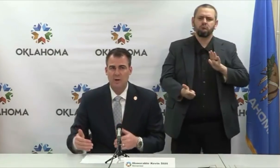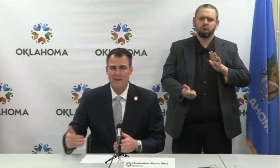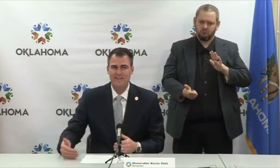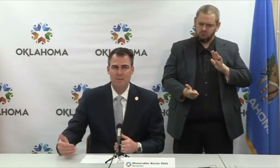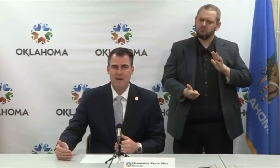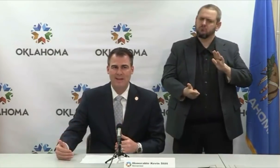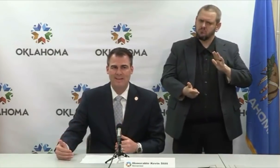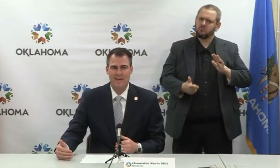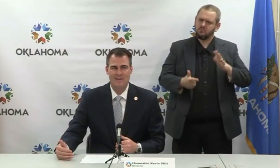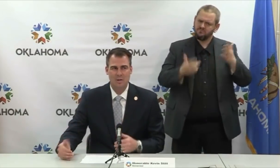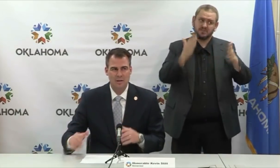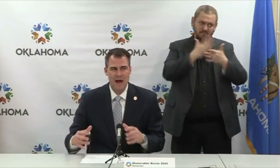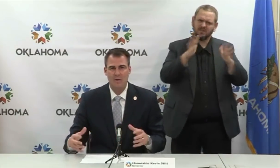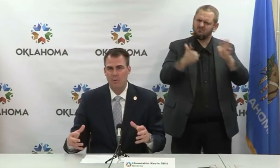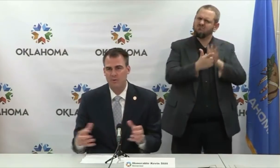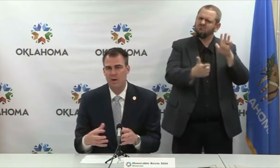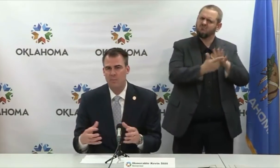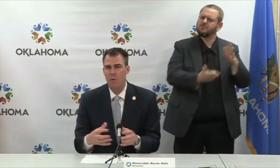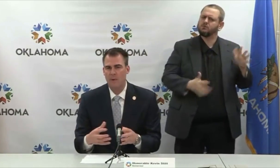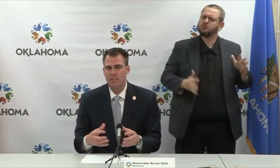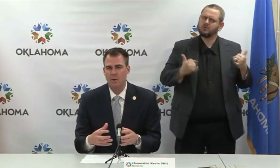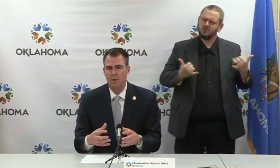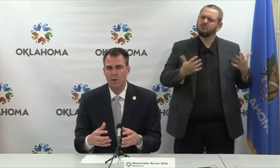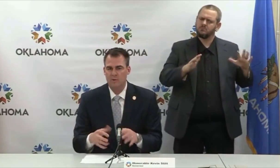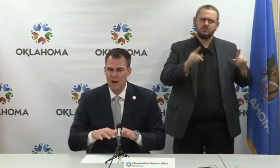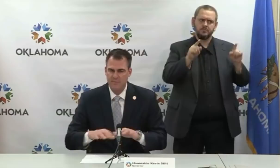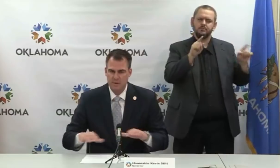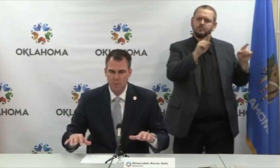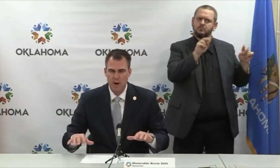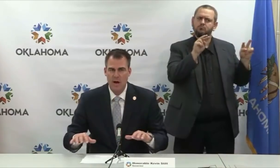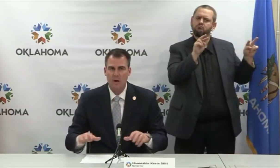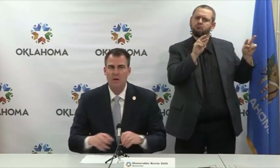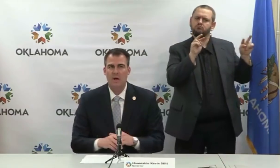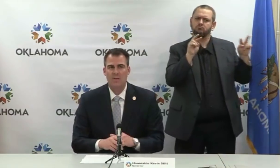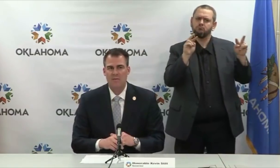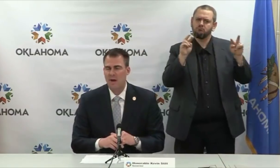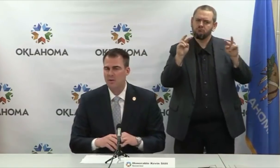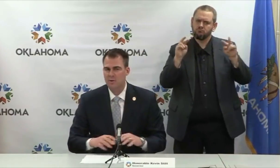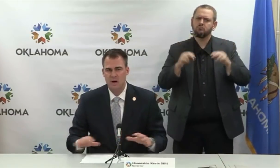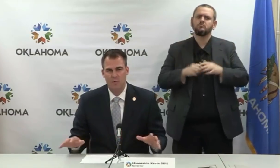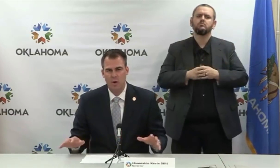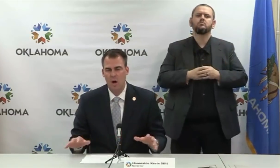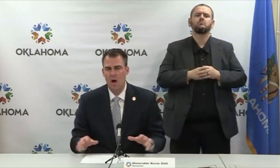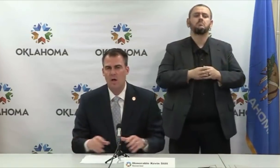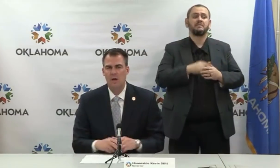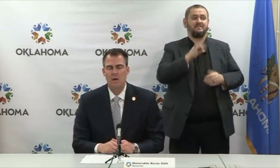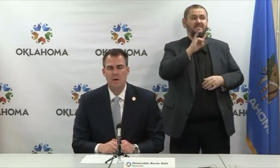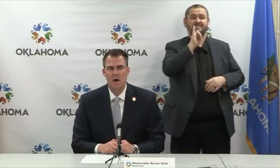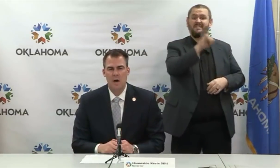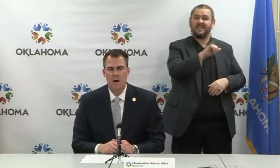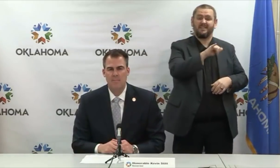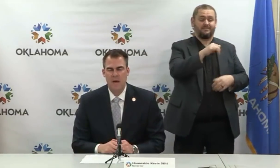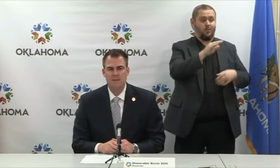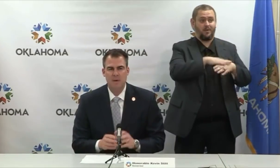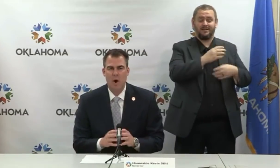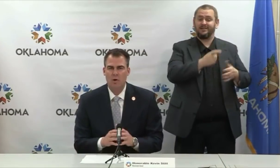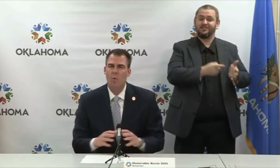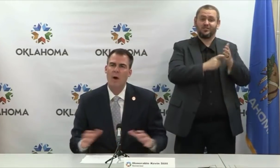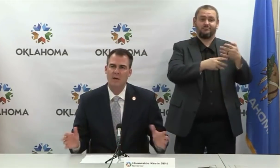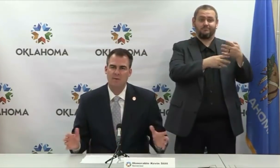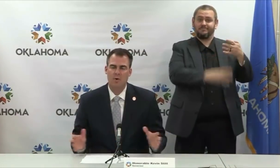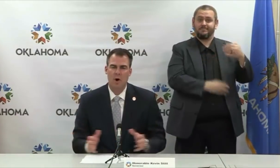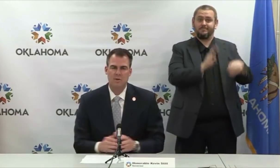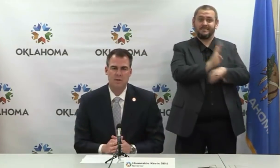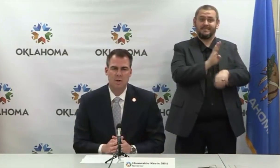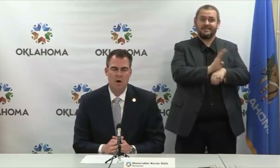essential, it doesn't mean that they should gather with 10 or more people in groups. They have to spread out. They've got to do stuff online. That's been our